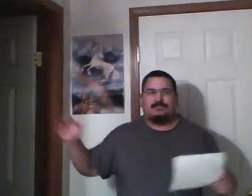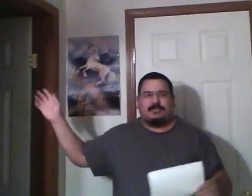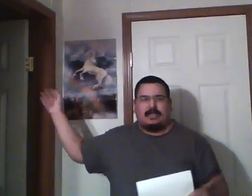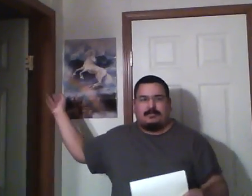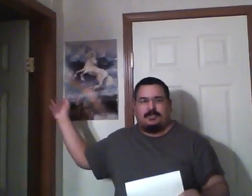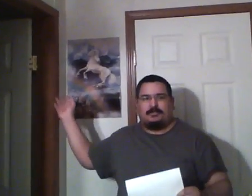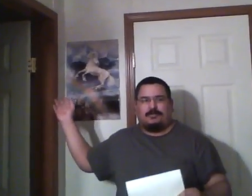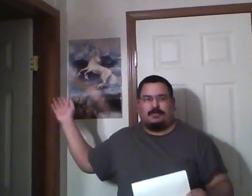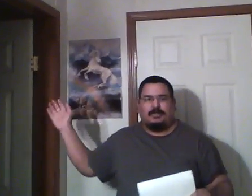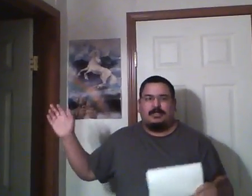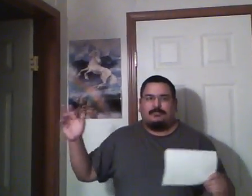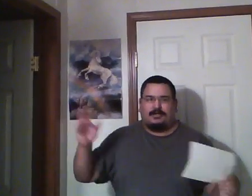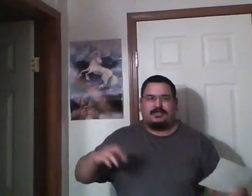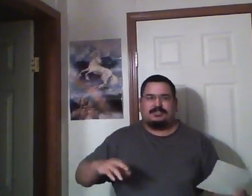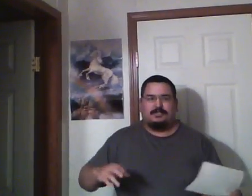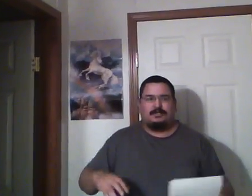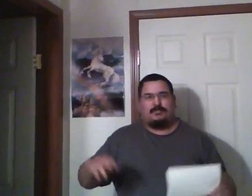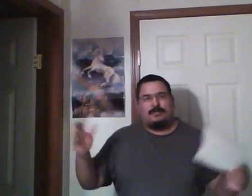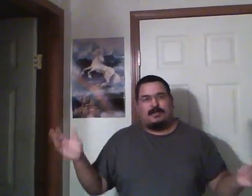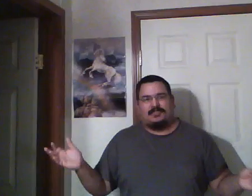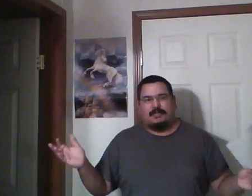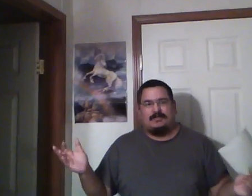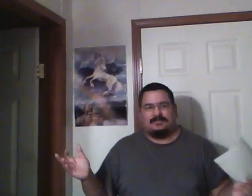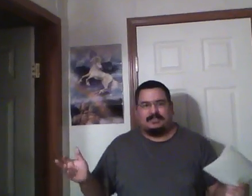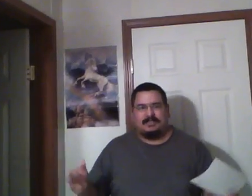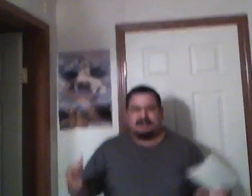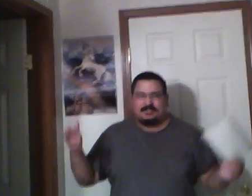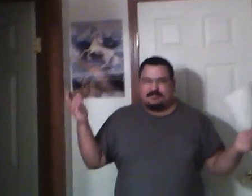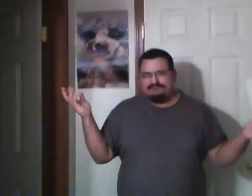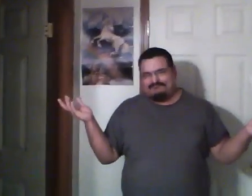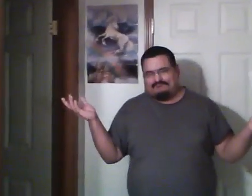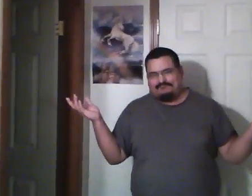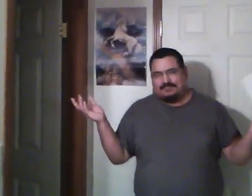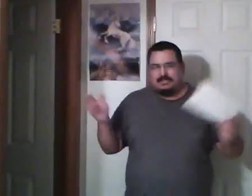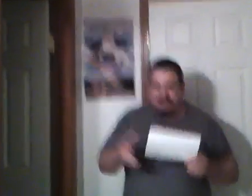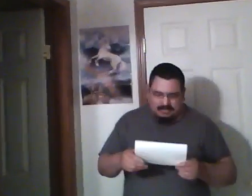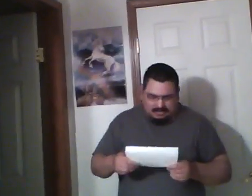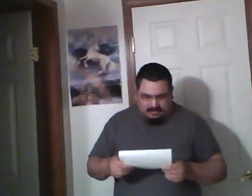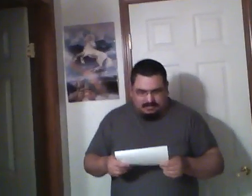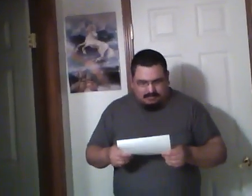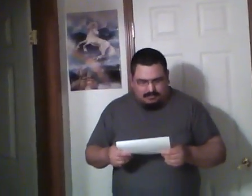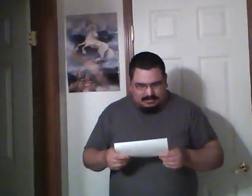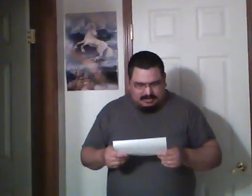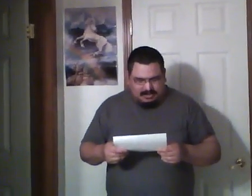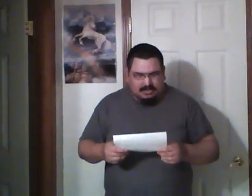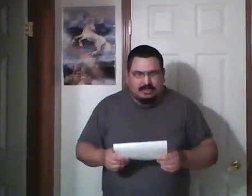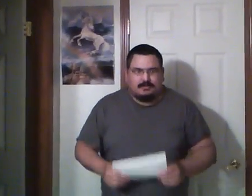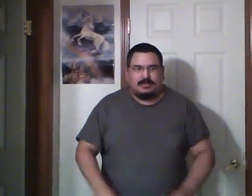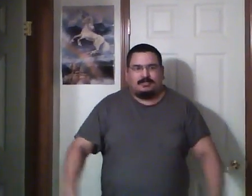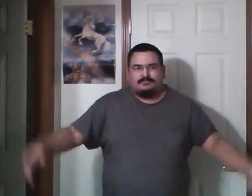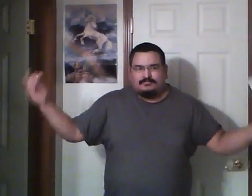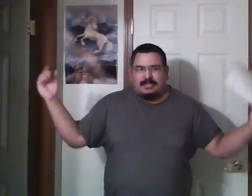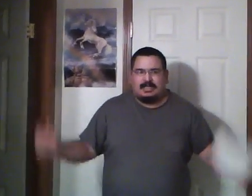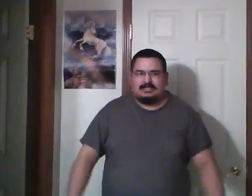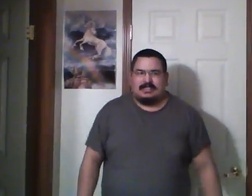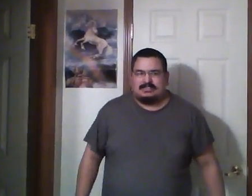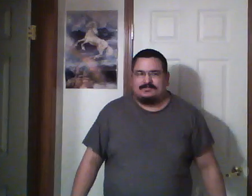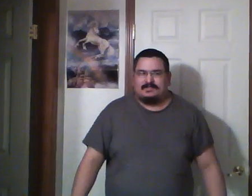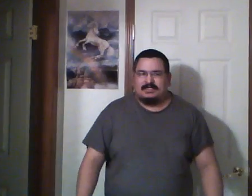so we can Name the Unicorn pretty soon. Nobody bought the raffle tickets, so we'll see. Well, I guess that's it for this